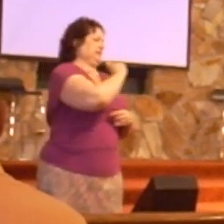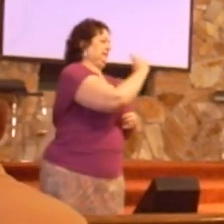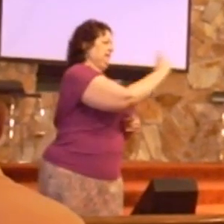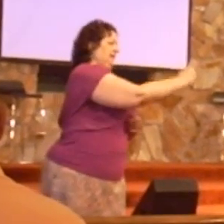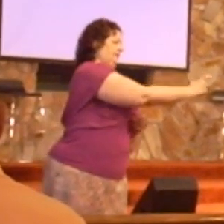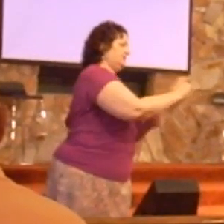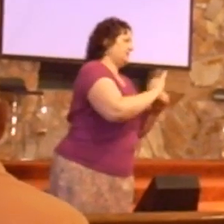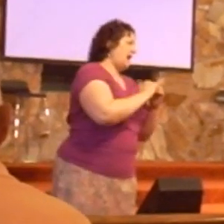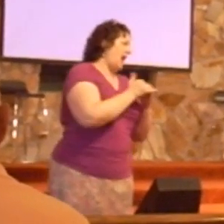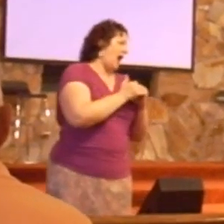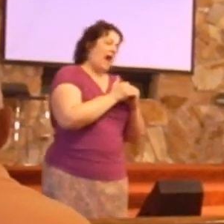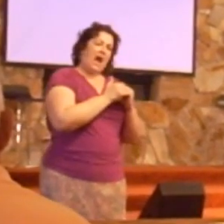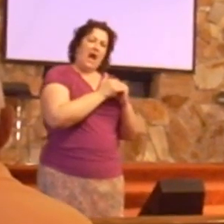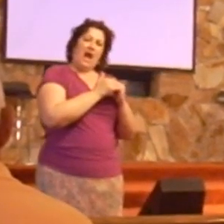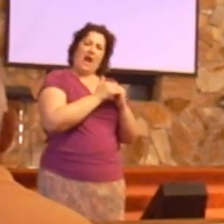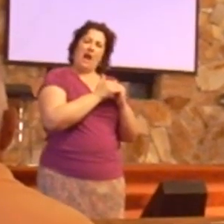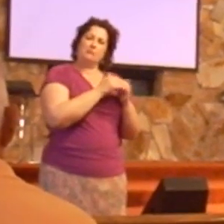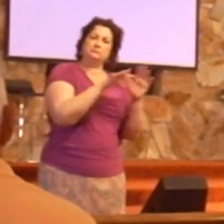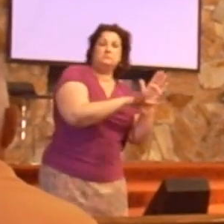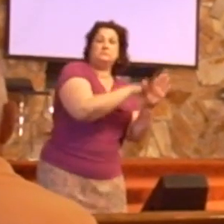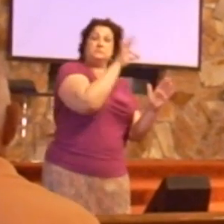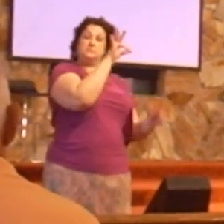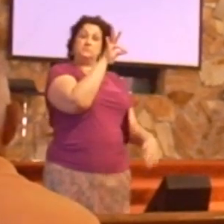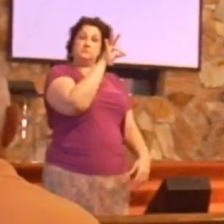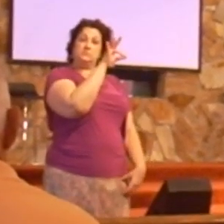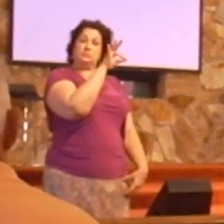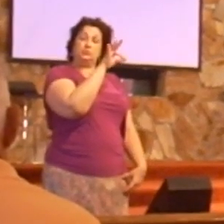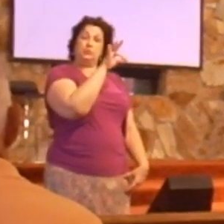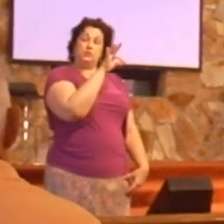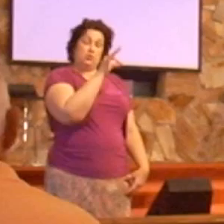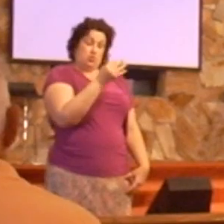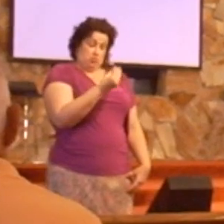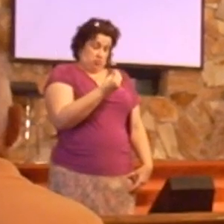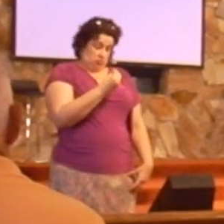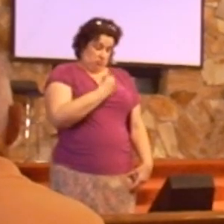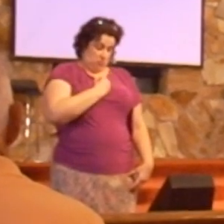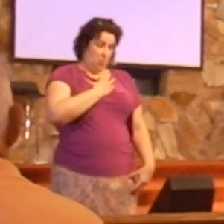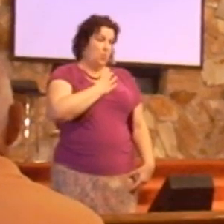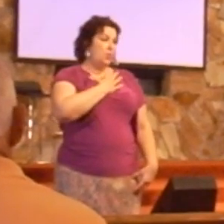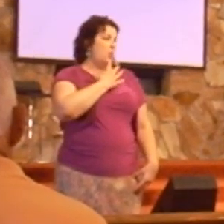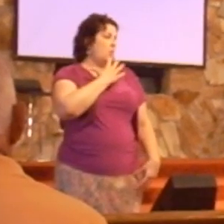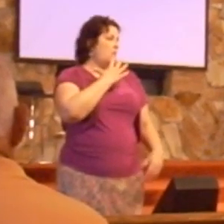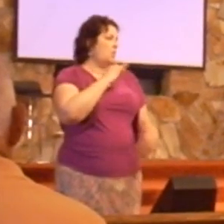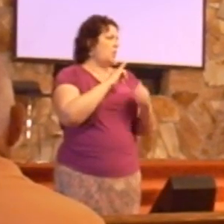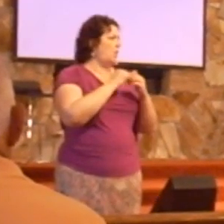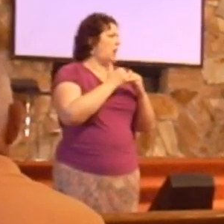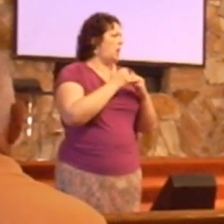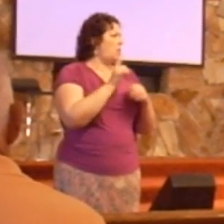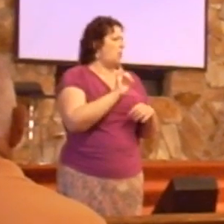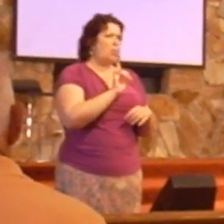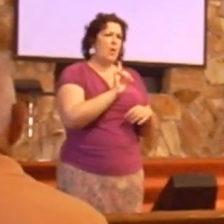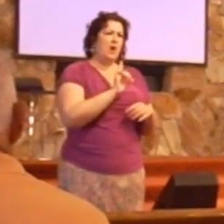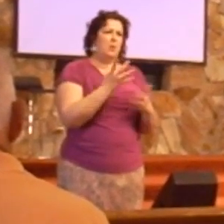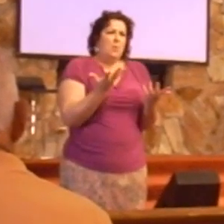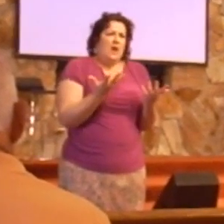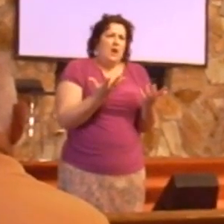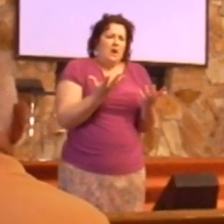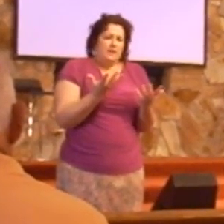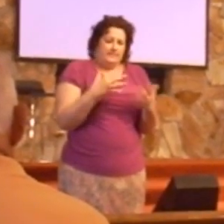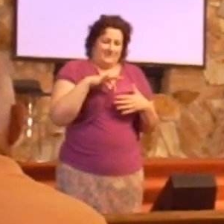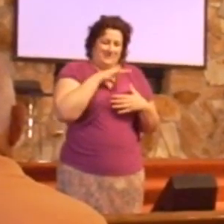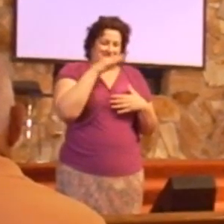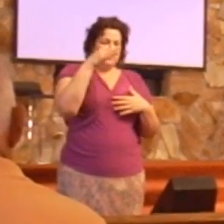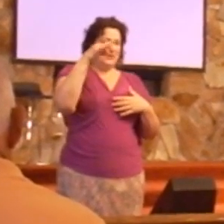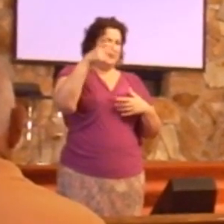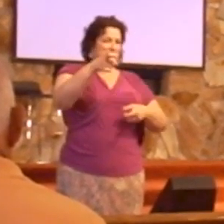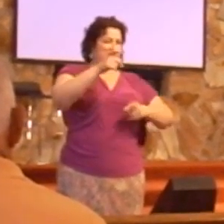How to discover your spiritual gift. And let me give you a quick definition